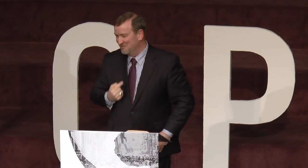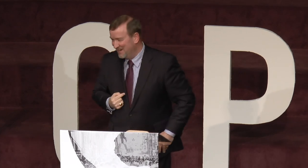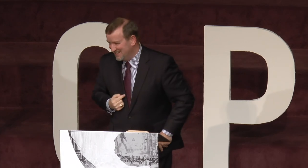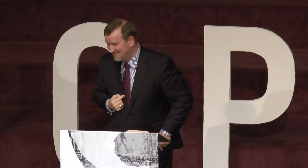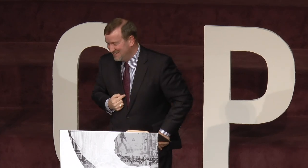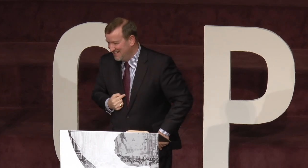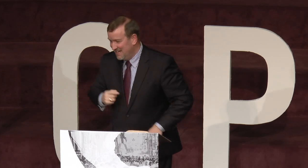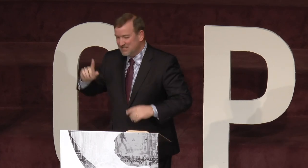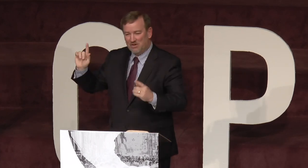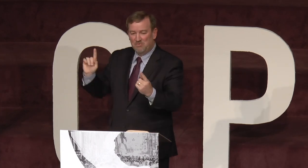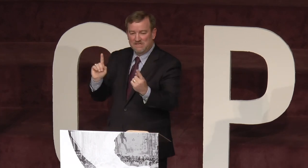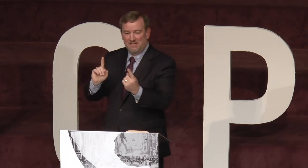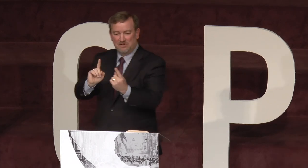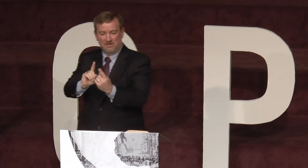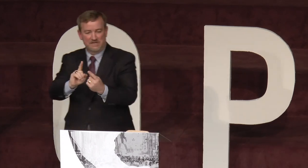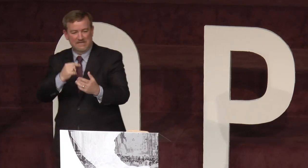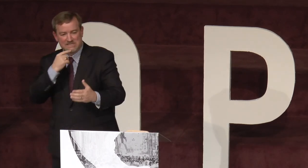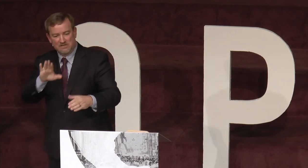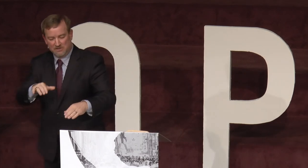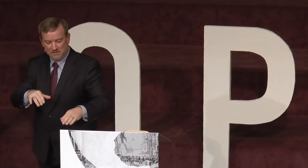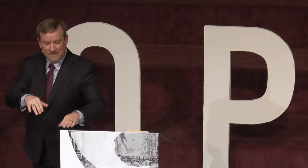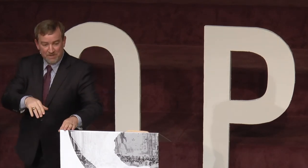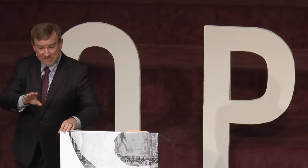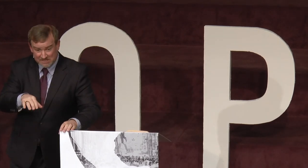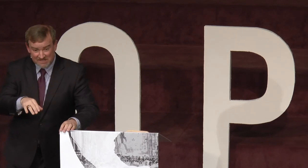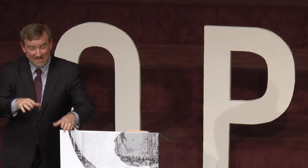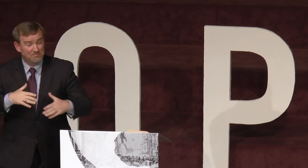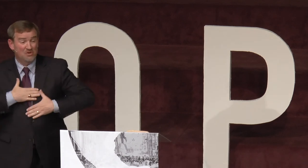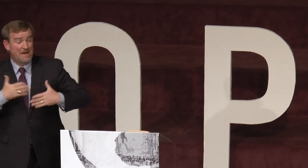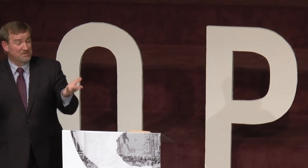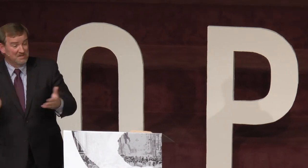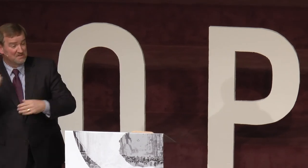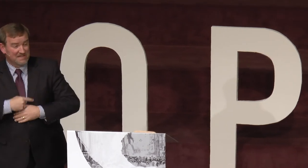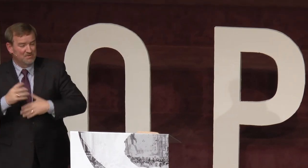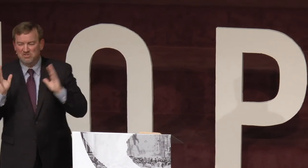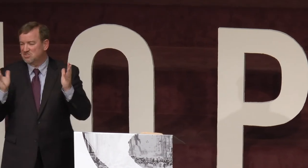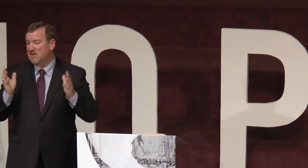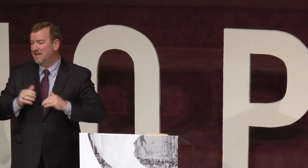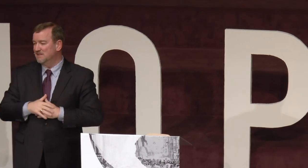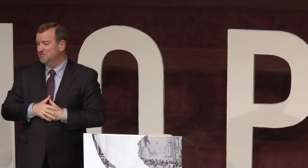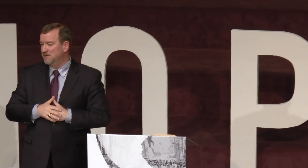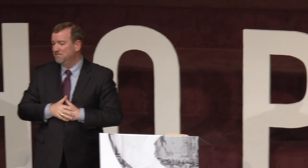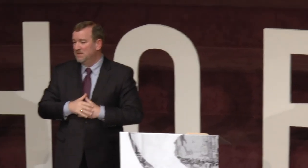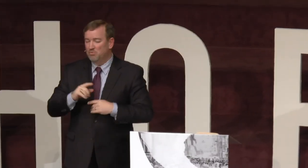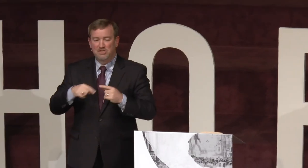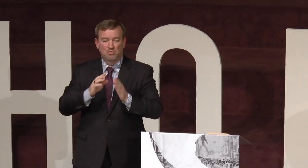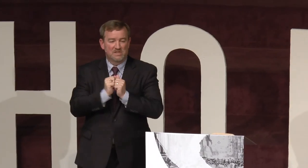their face. And so I went down to her, and I said to her, I said, I'm so happy you're here today. We're just chatting a little bit. When you're with